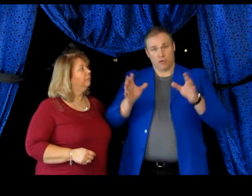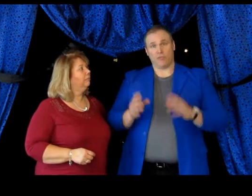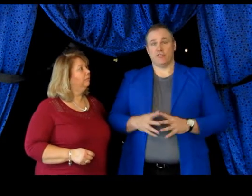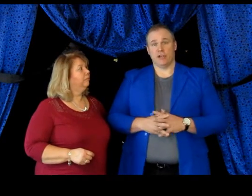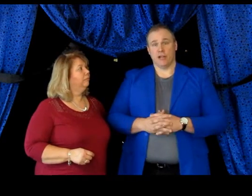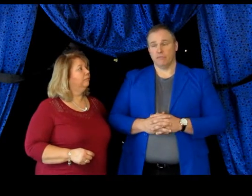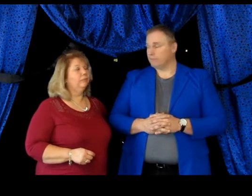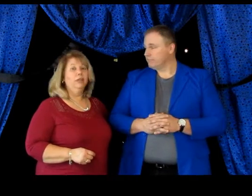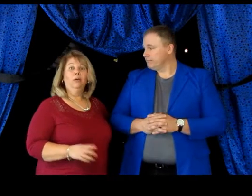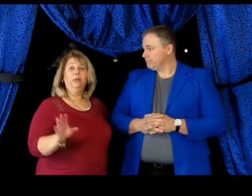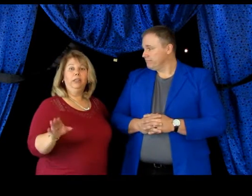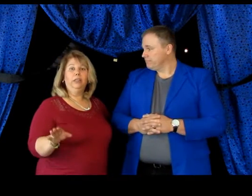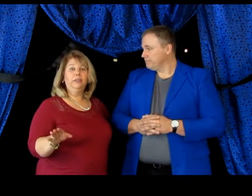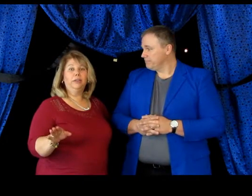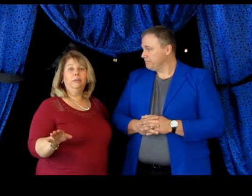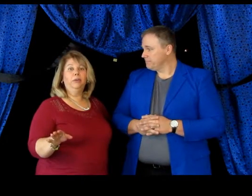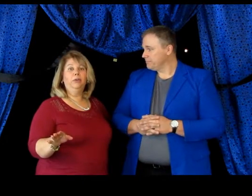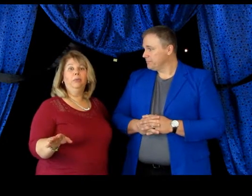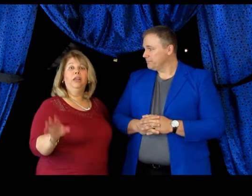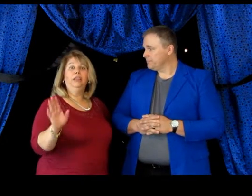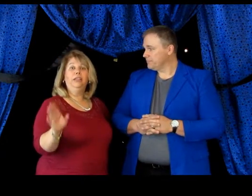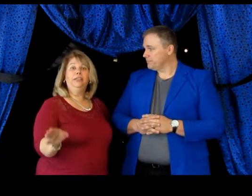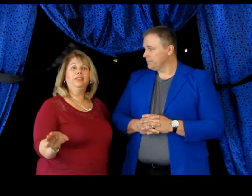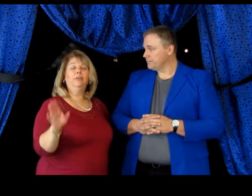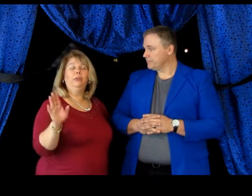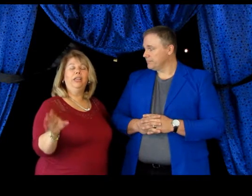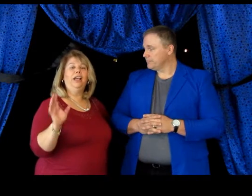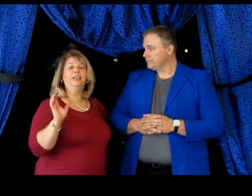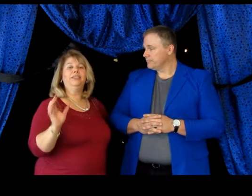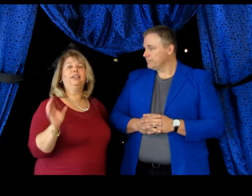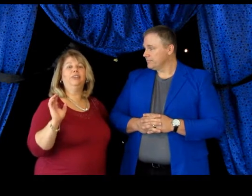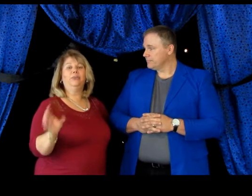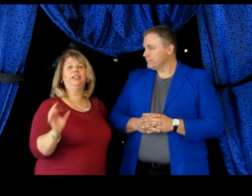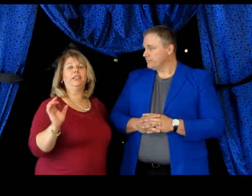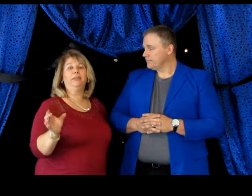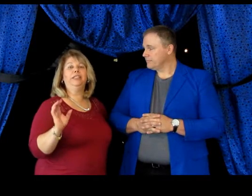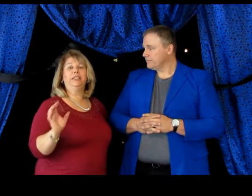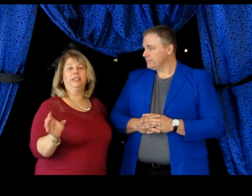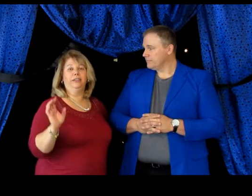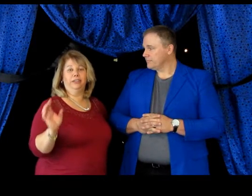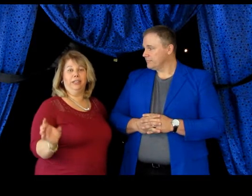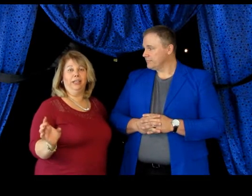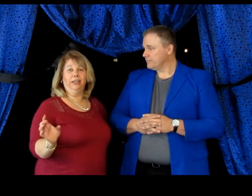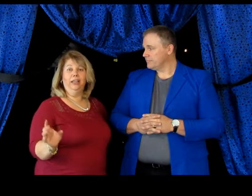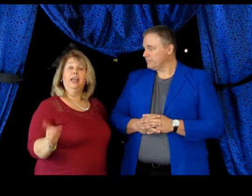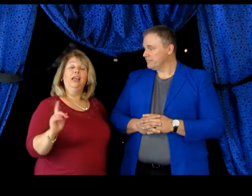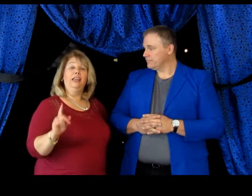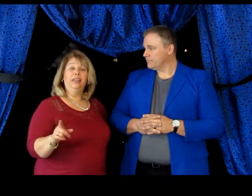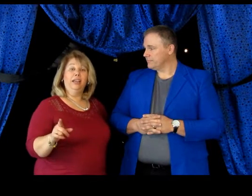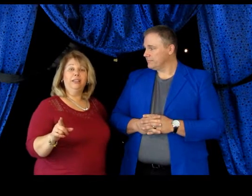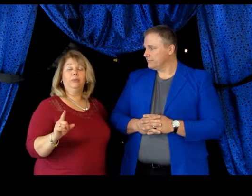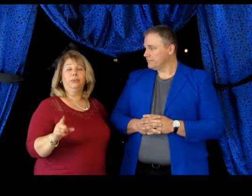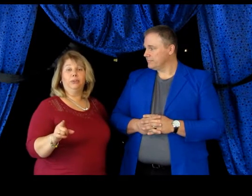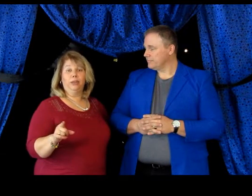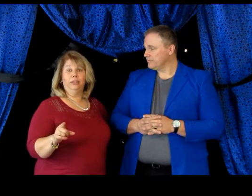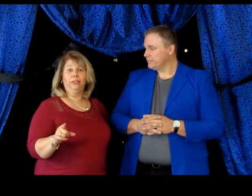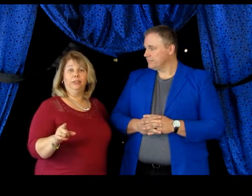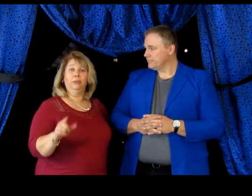your facility. When the kids come home, they can say, we had such a great time at daycare today and that's what we're trying to do